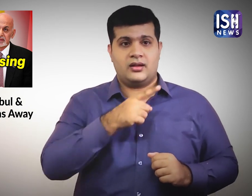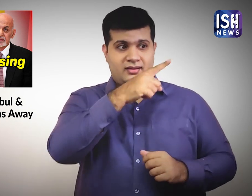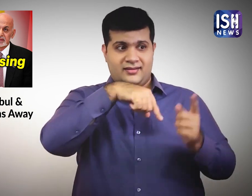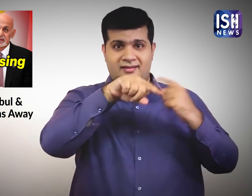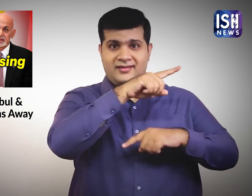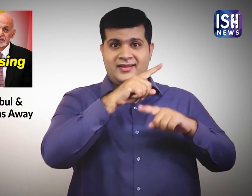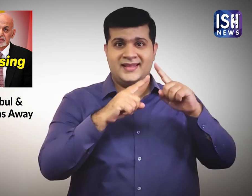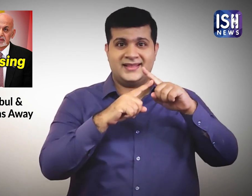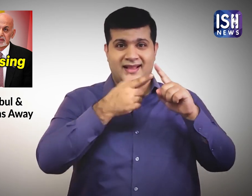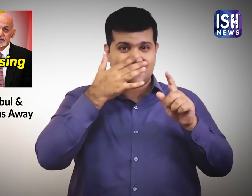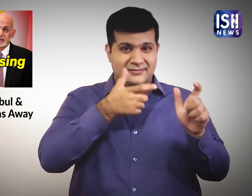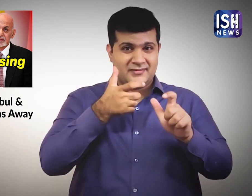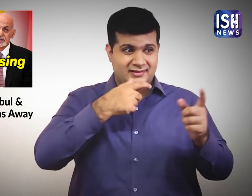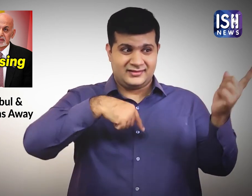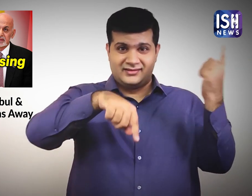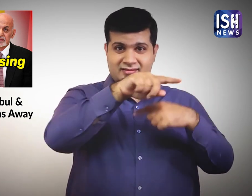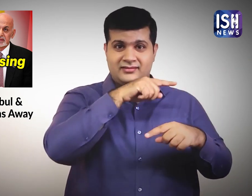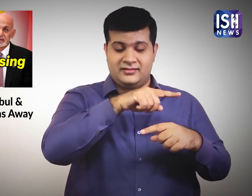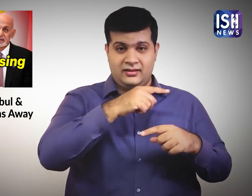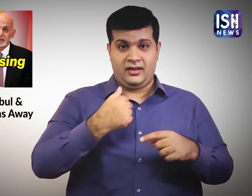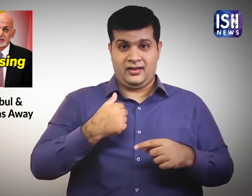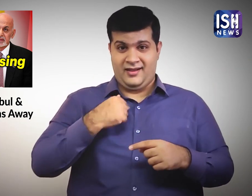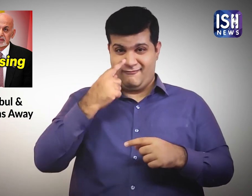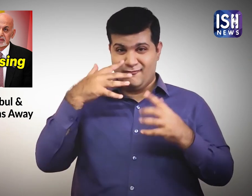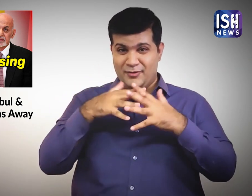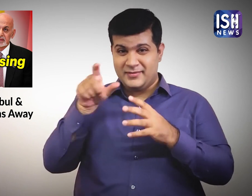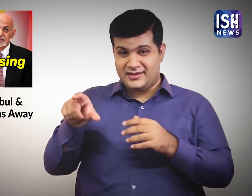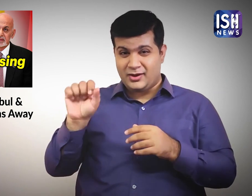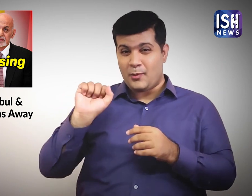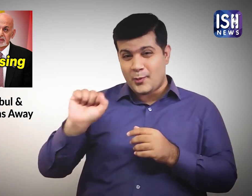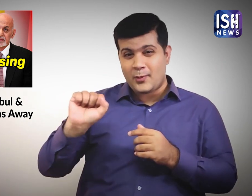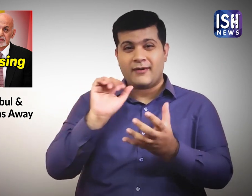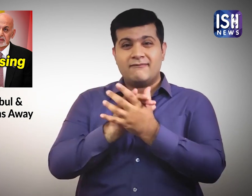kill my friends. The women are going to be tortured as they do not have rights anymore.